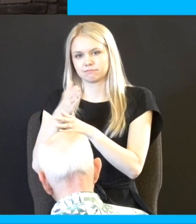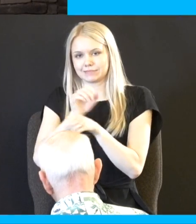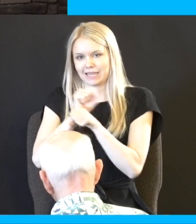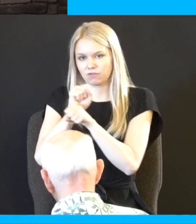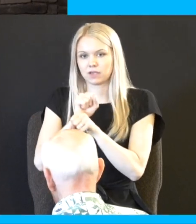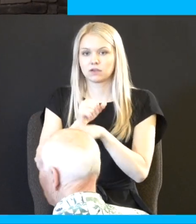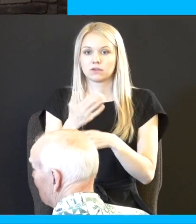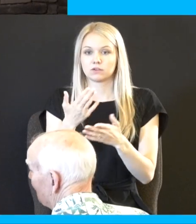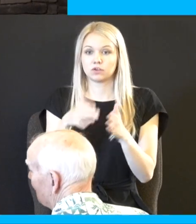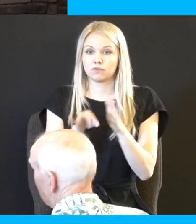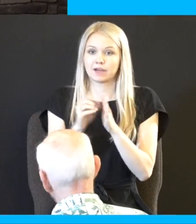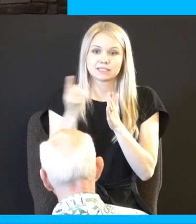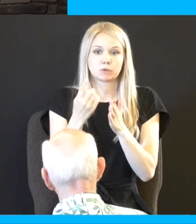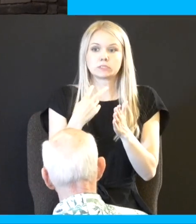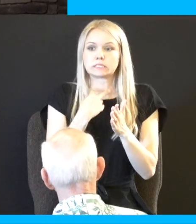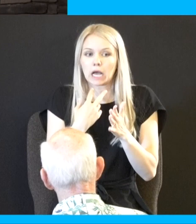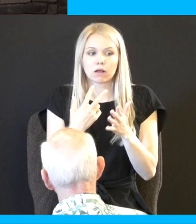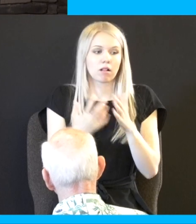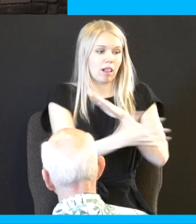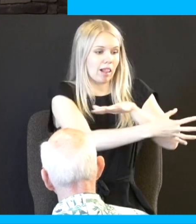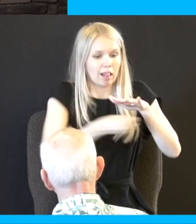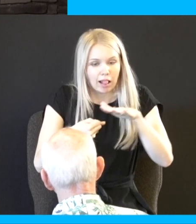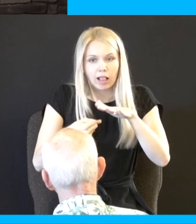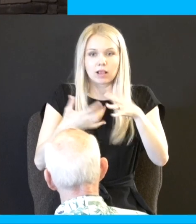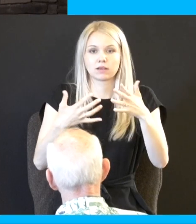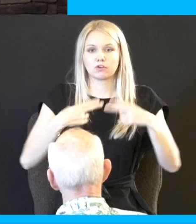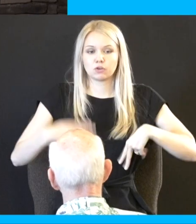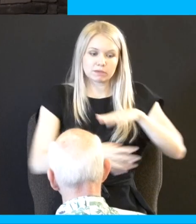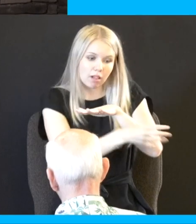get them out of it. Help them. There are ministries that you guys help support that do that.